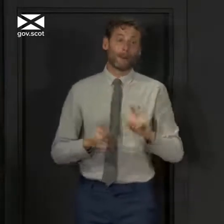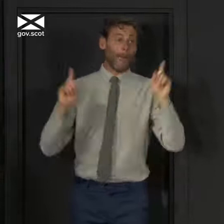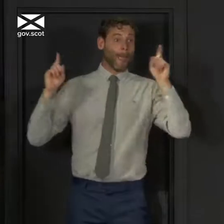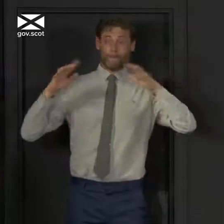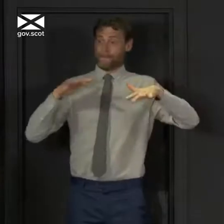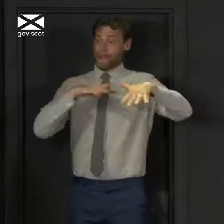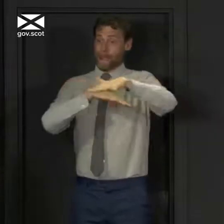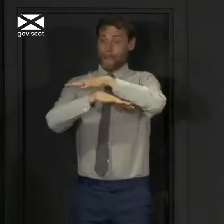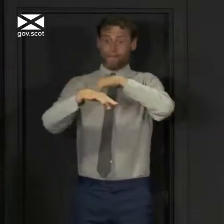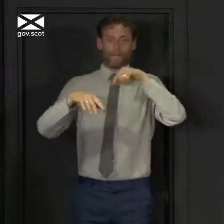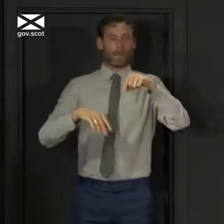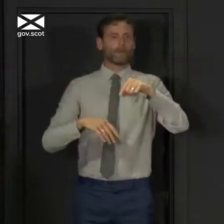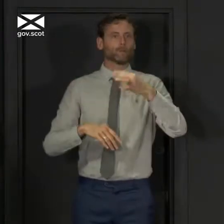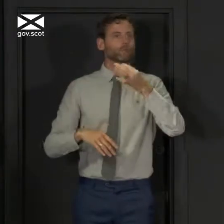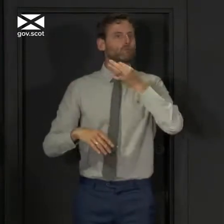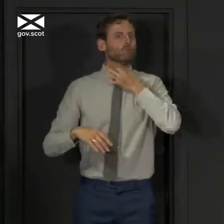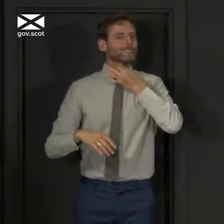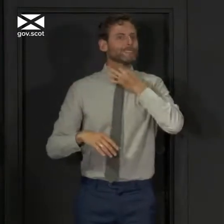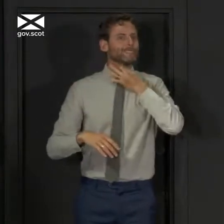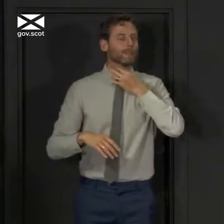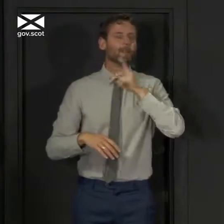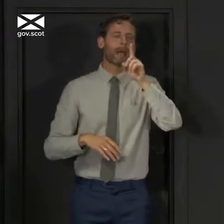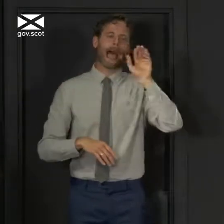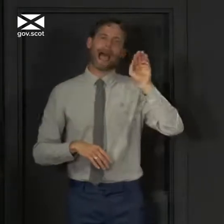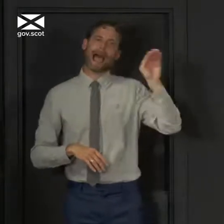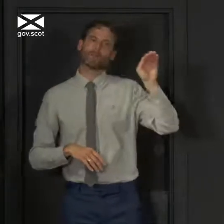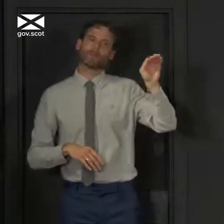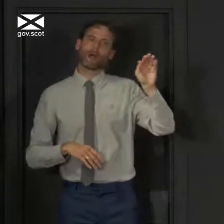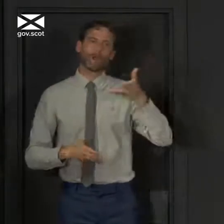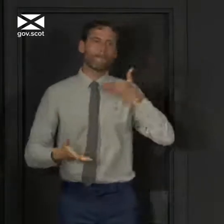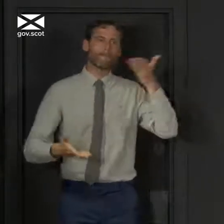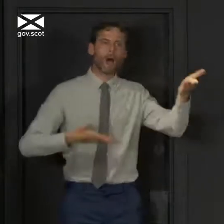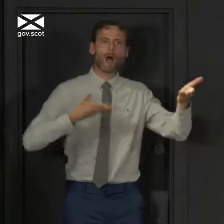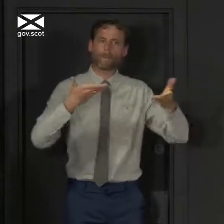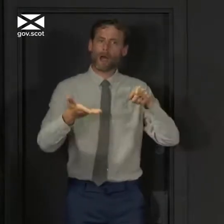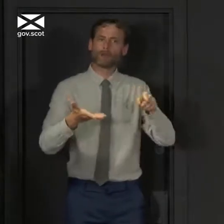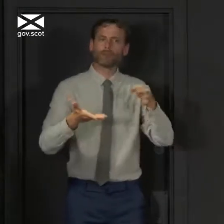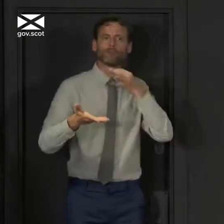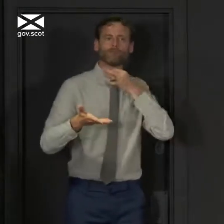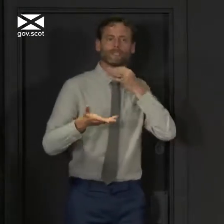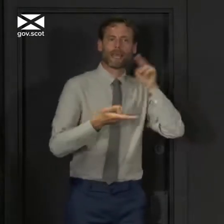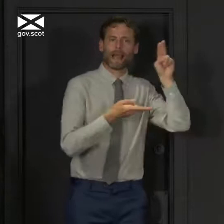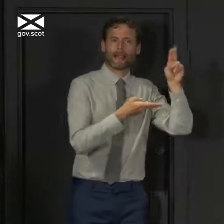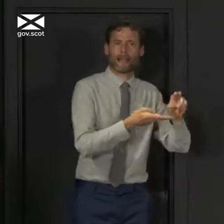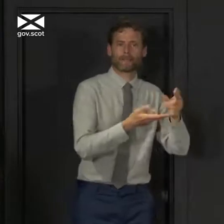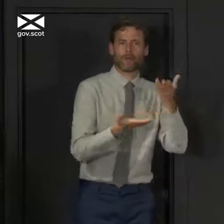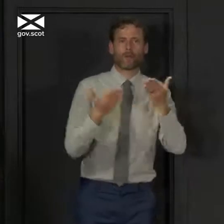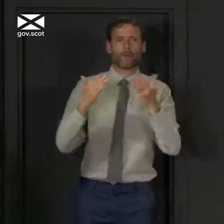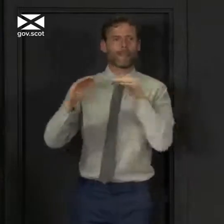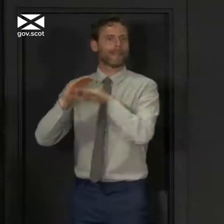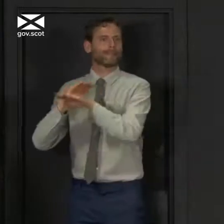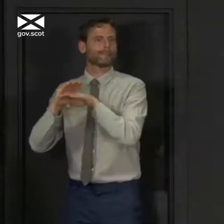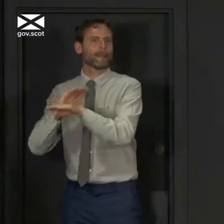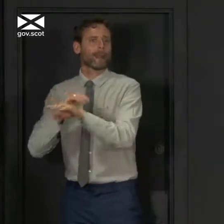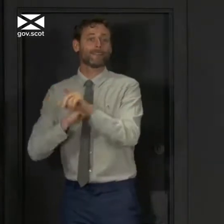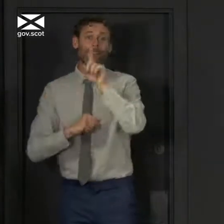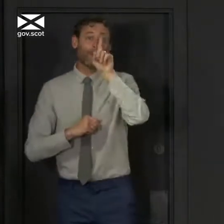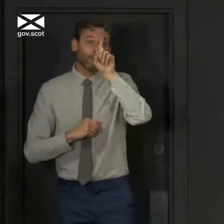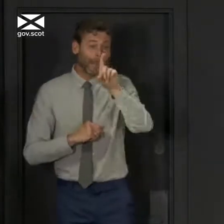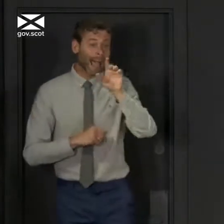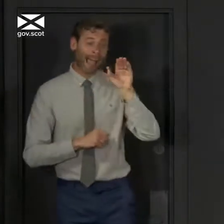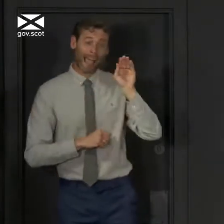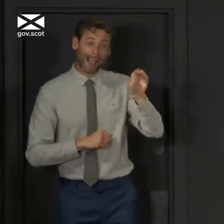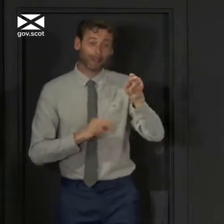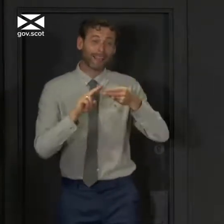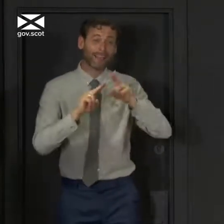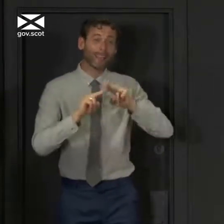covered it today, the risk of outdoor transmission is lower than the risk of indoor transmission. But even outdoors with people trying to socially